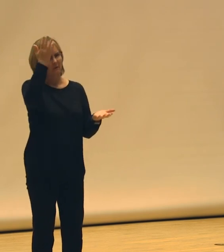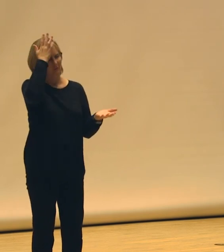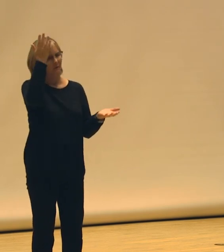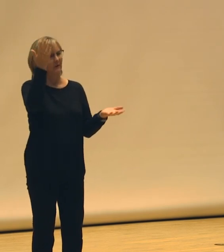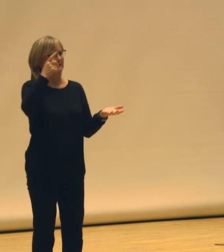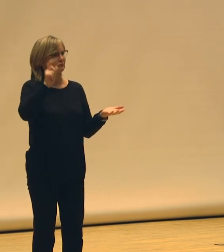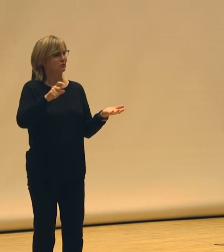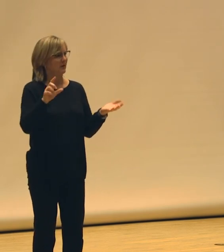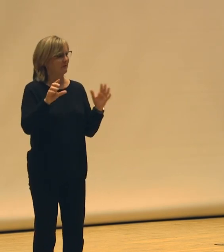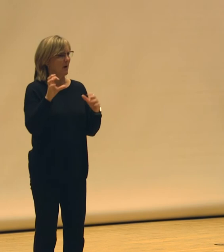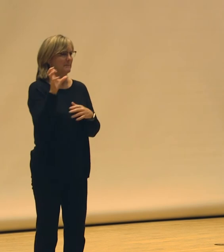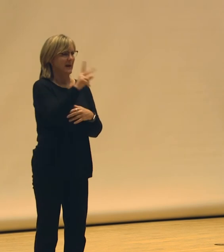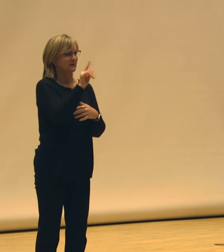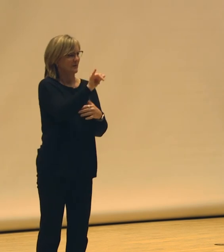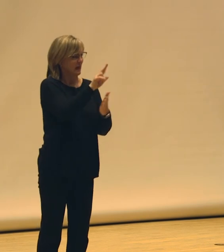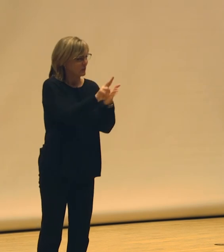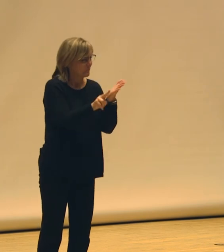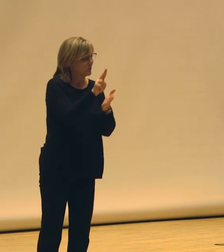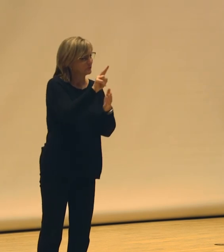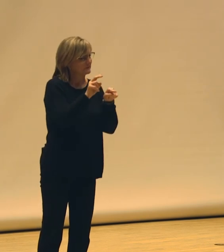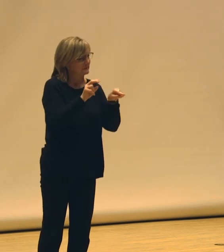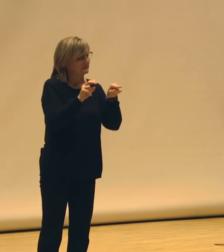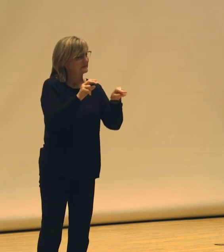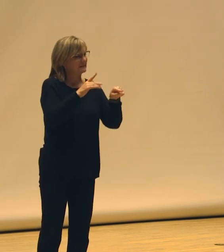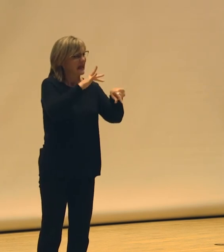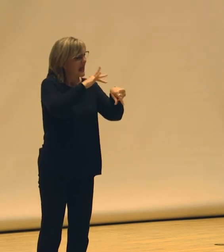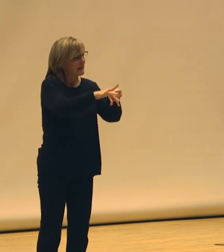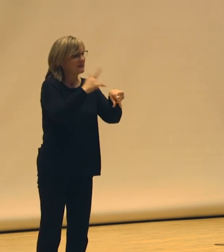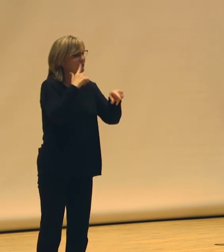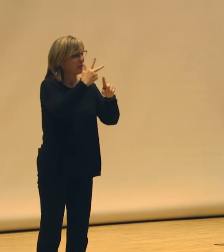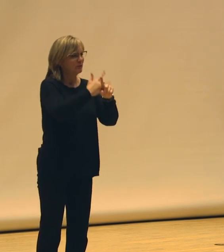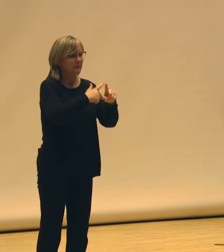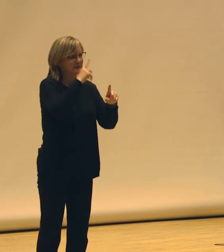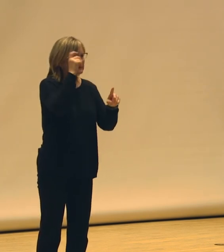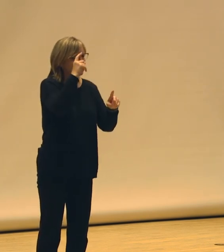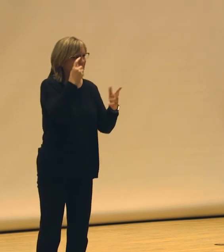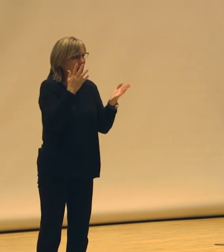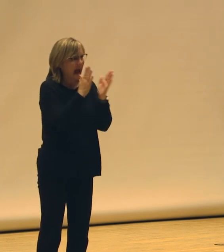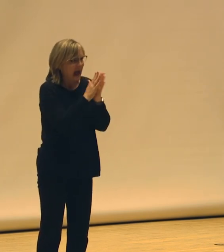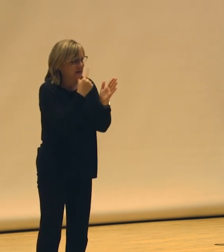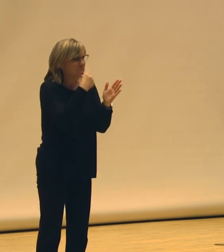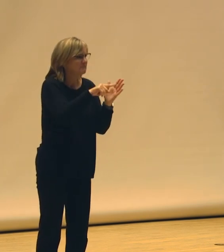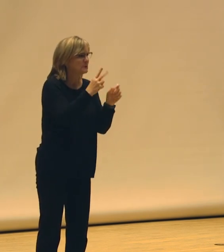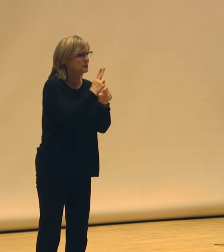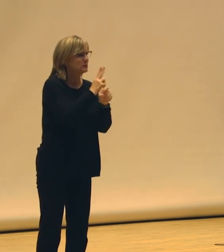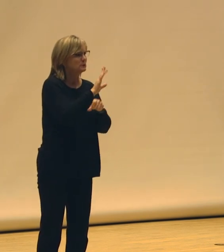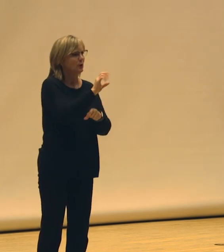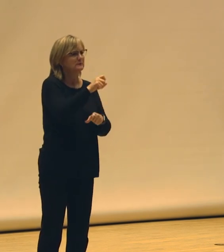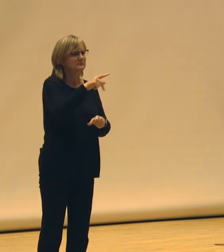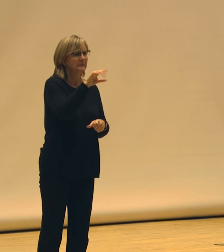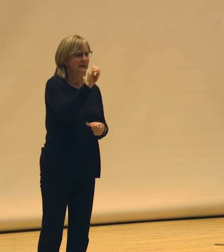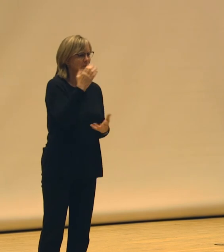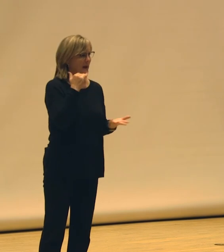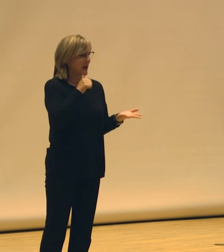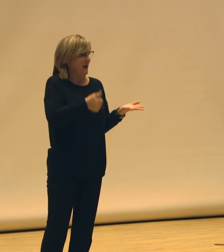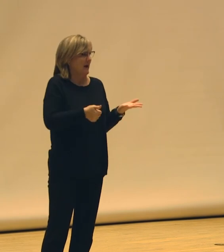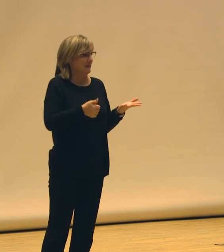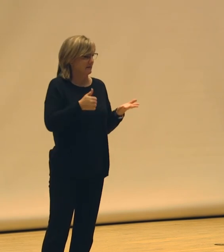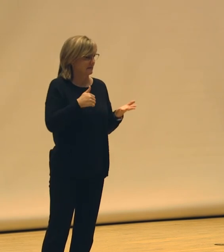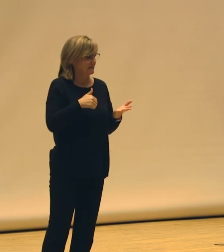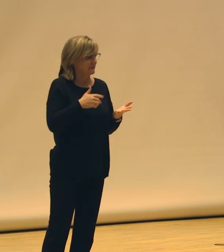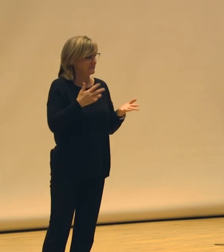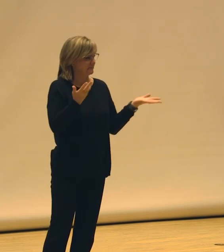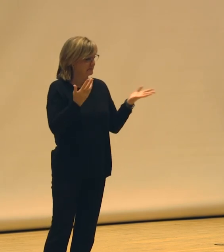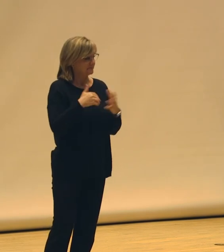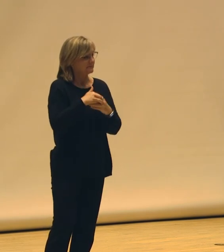gone back to that university that was, you know, empty for three months of summer and seen could I have gone into their space? Hi, Houston. You